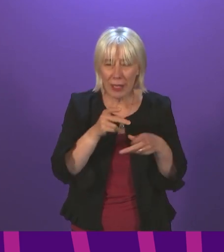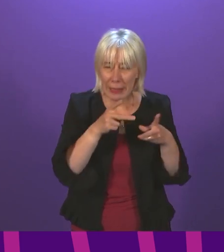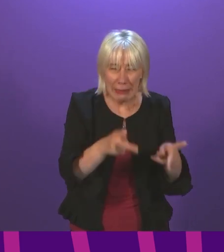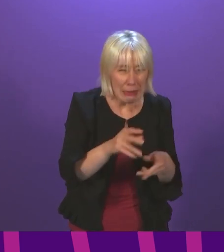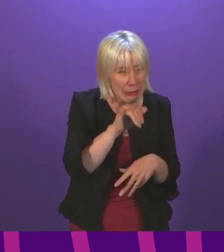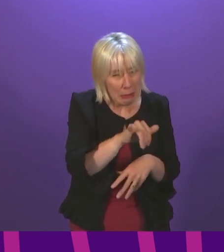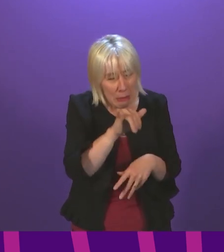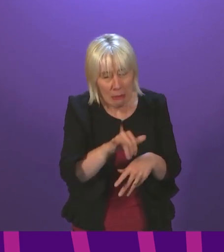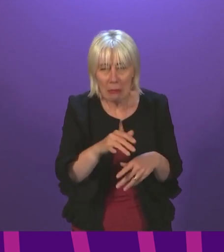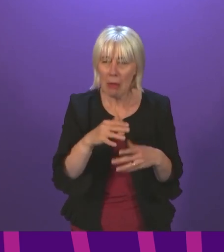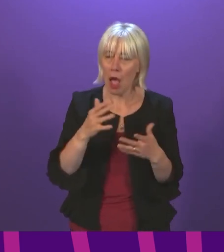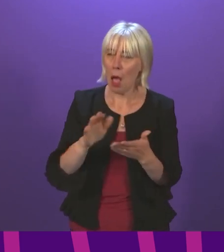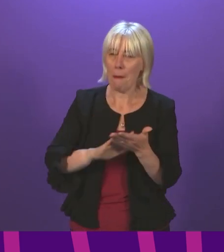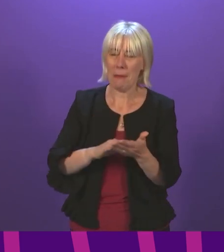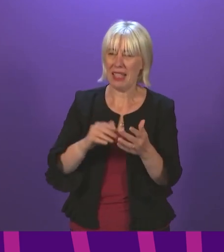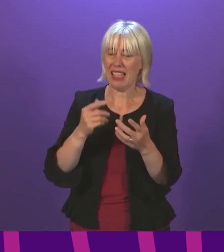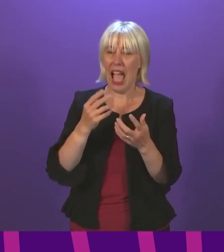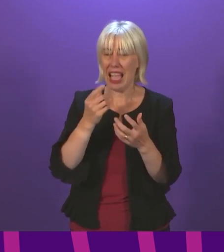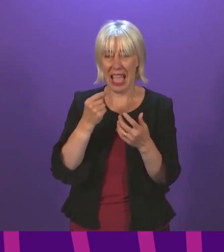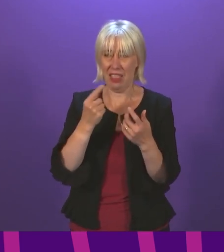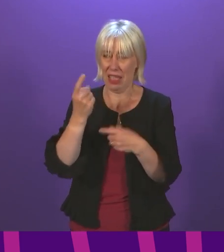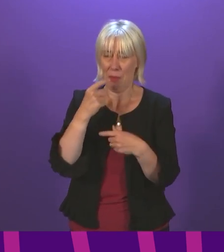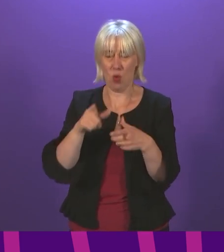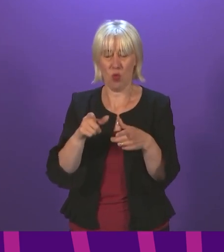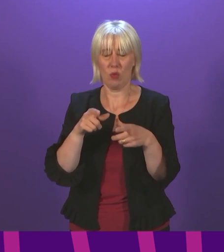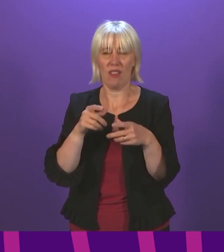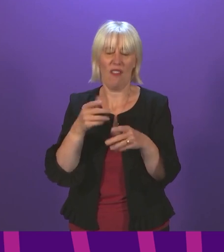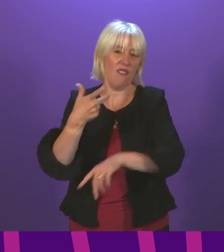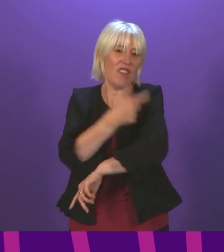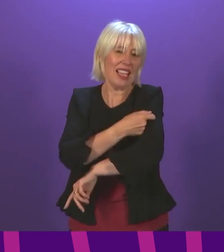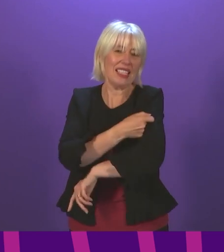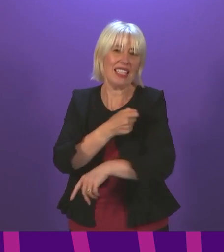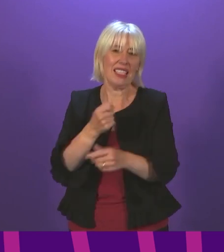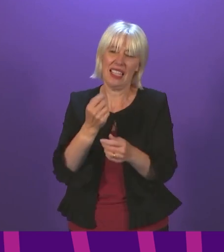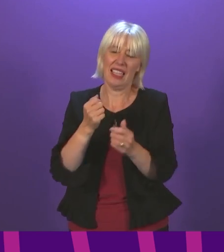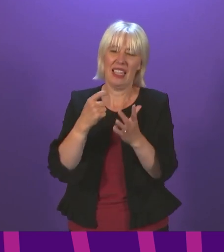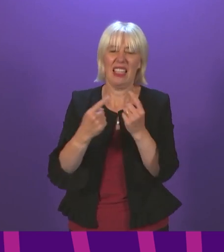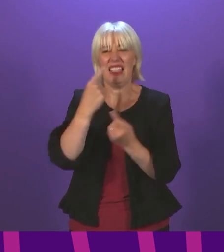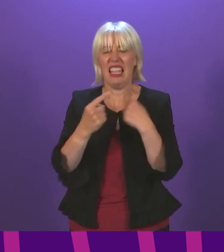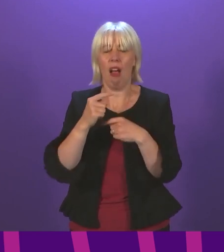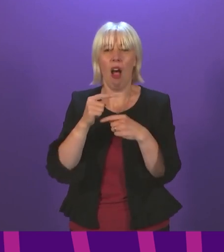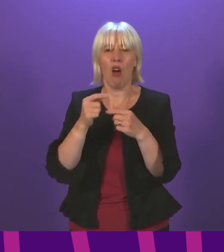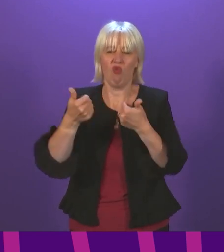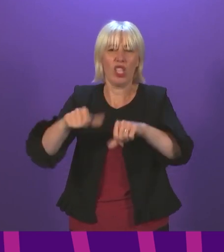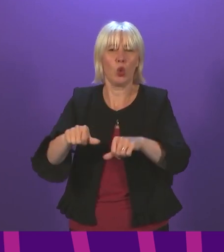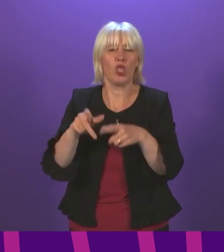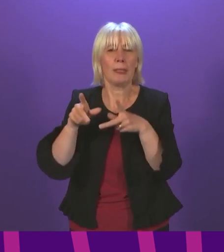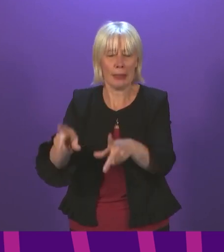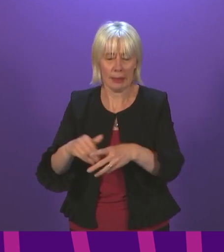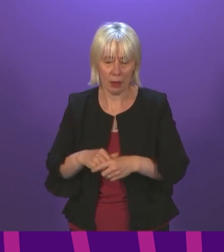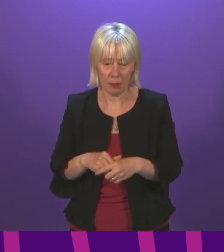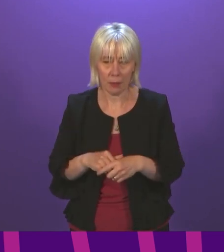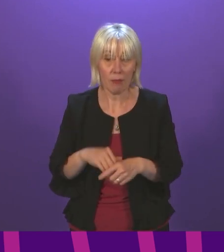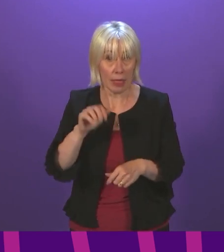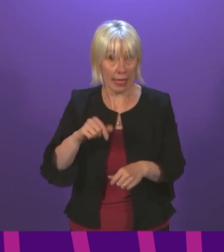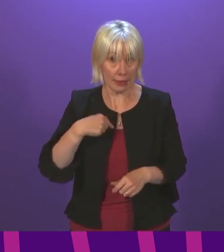And will she consider a vaccine data resolution system? First Minister. In short, Presiding Officer, yes,